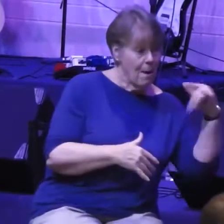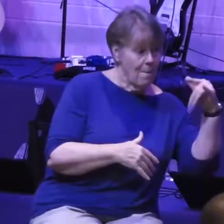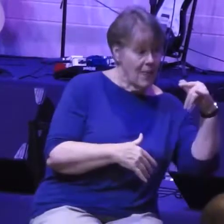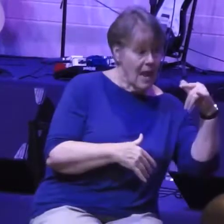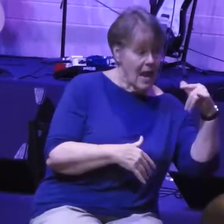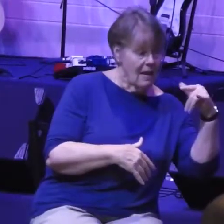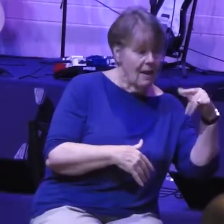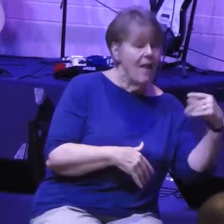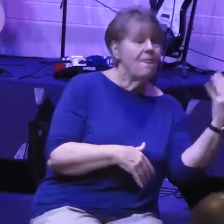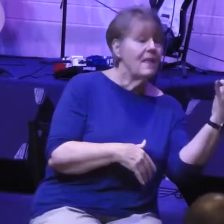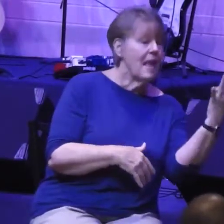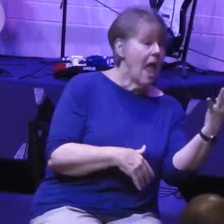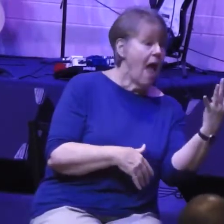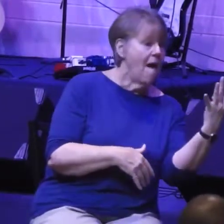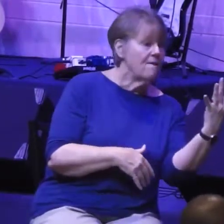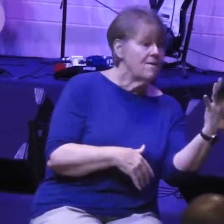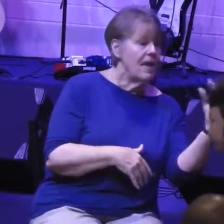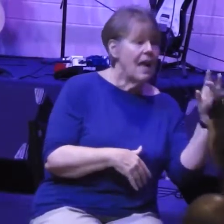-86.